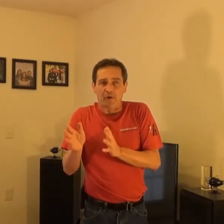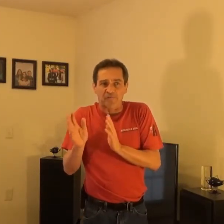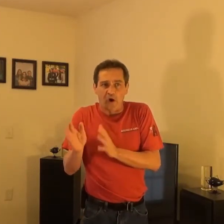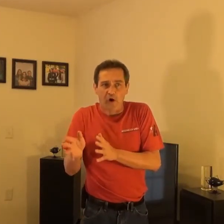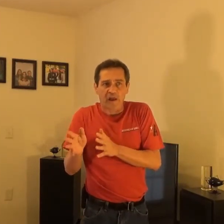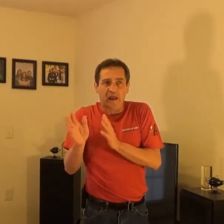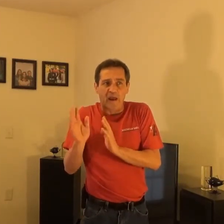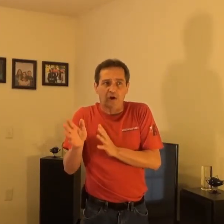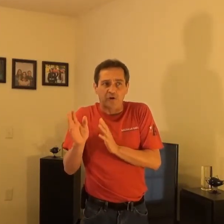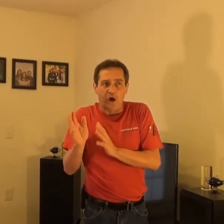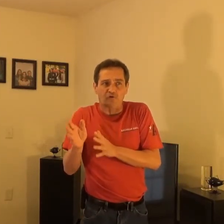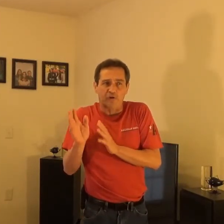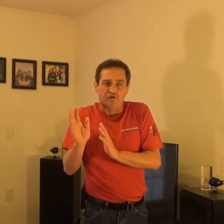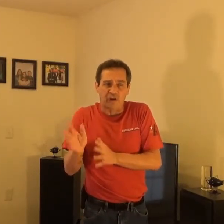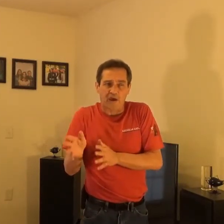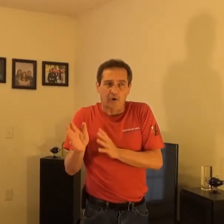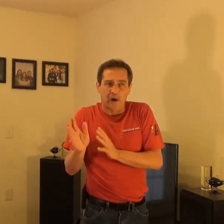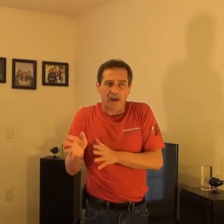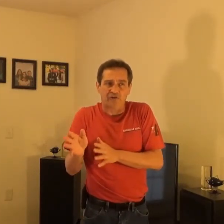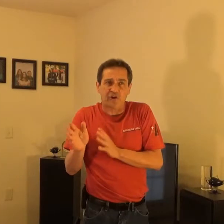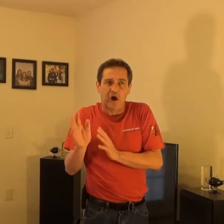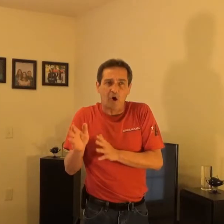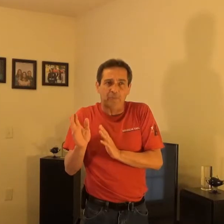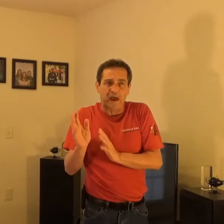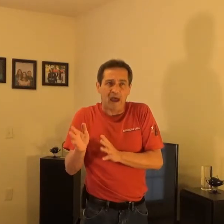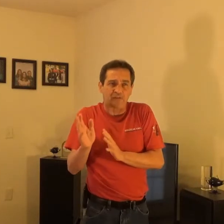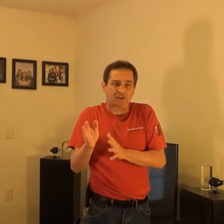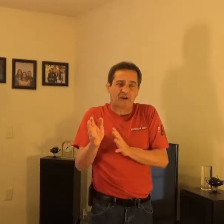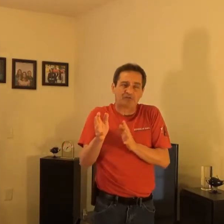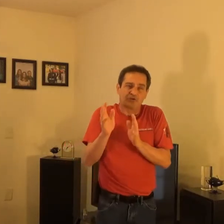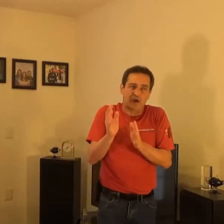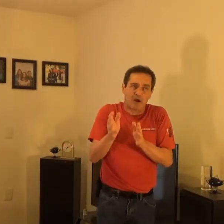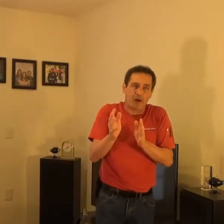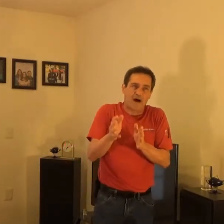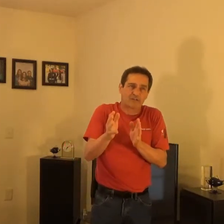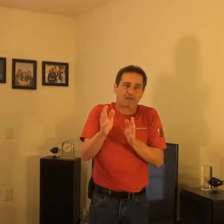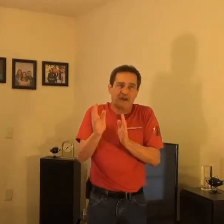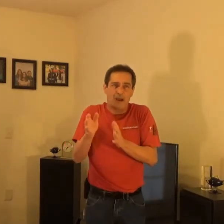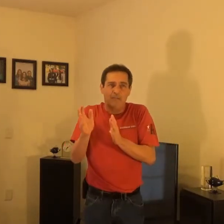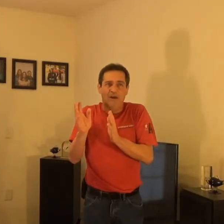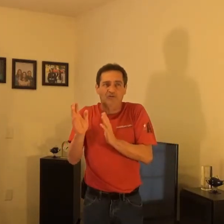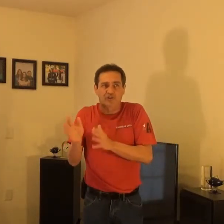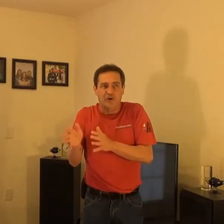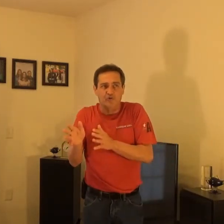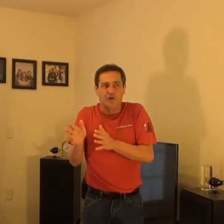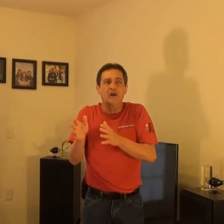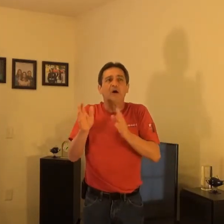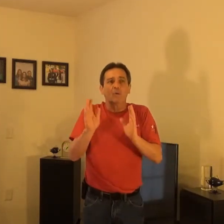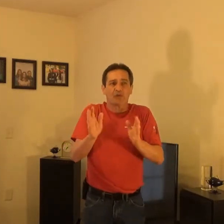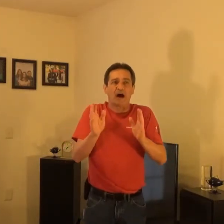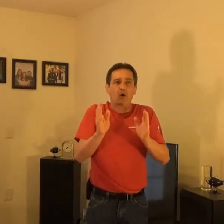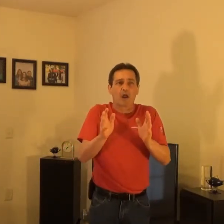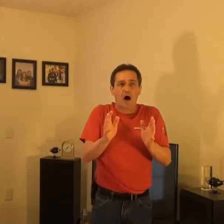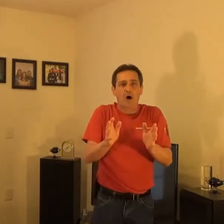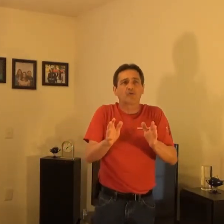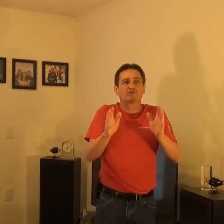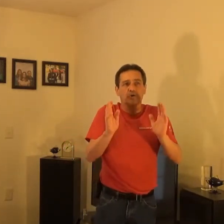perverted and adulterous generation open access to terrorize our family and children without laws to